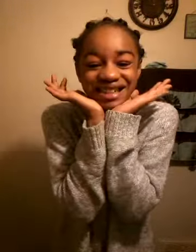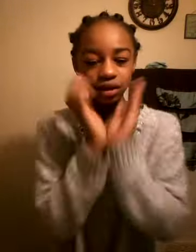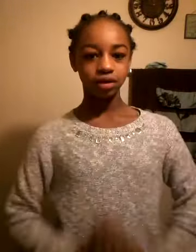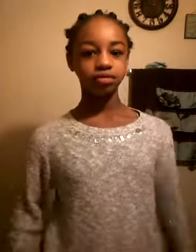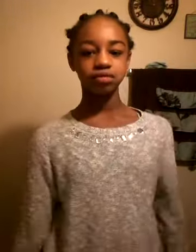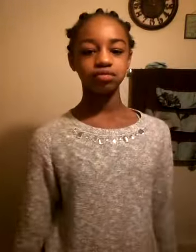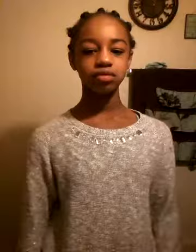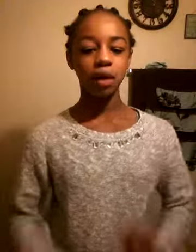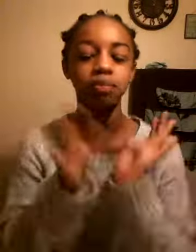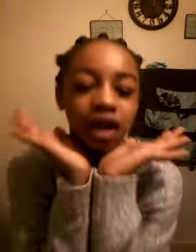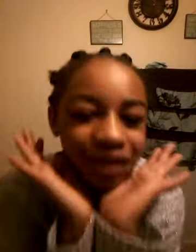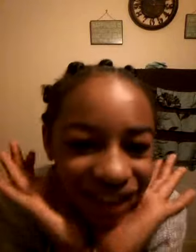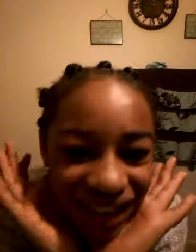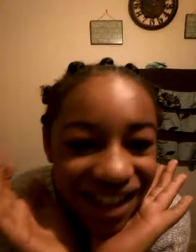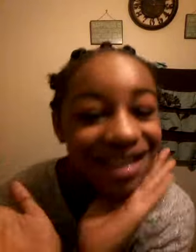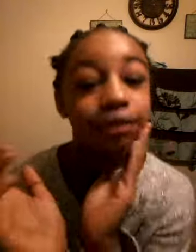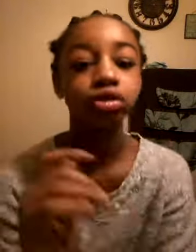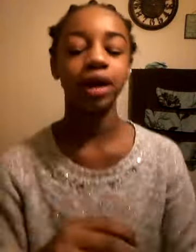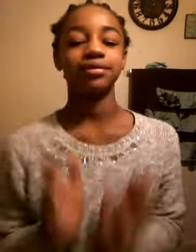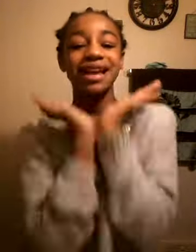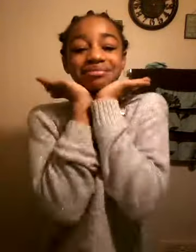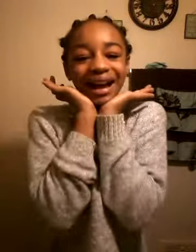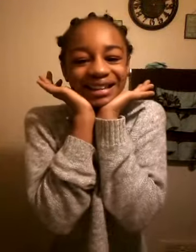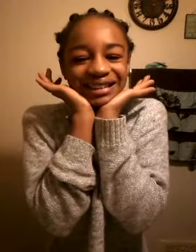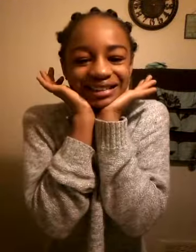gotta think of one what byes